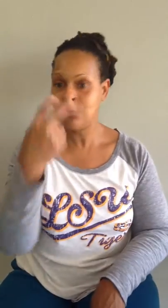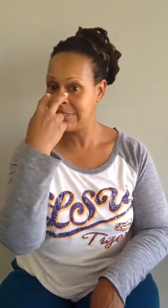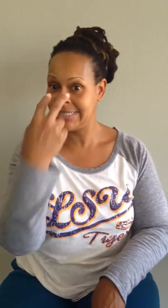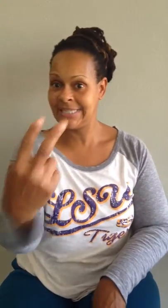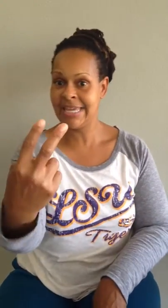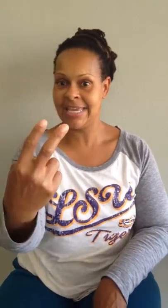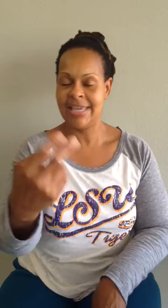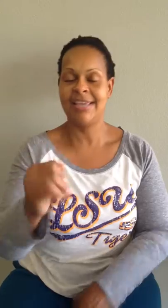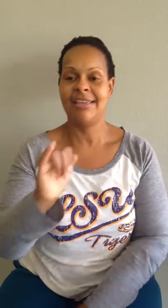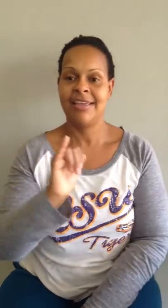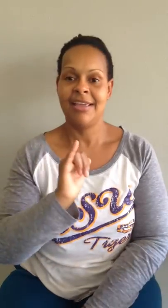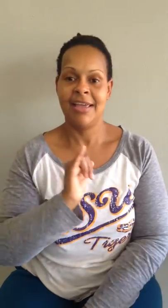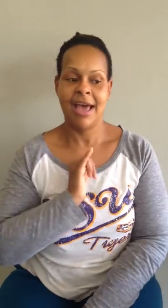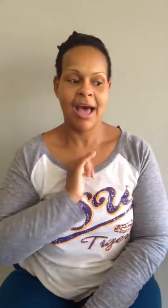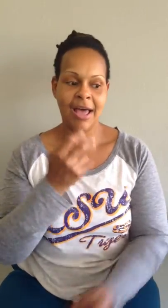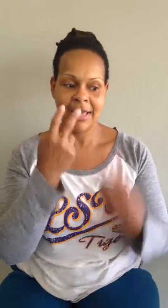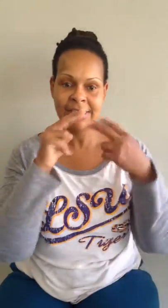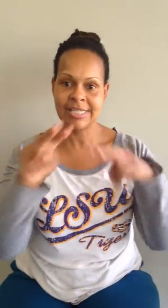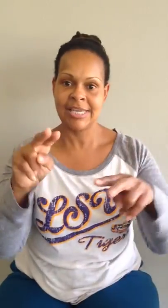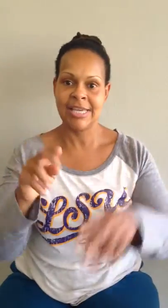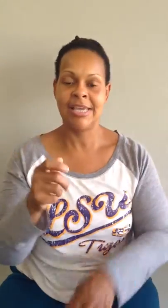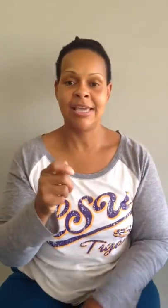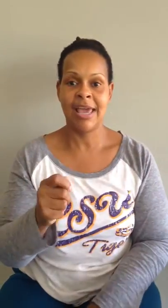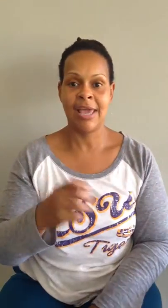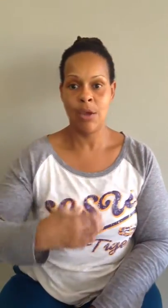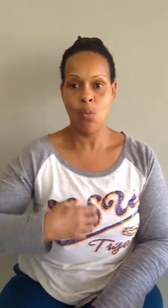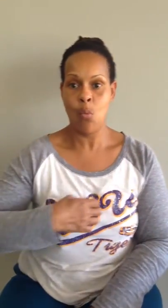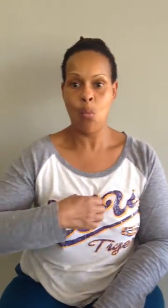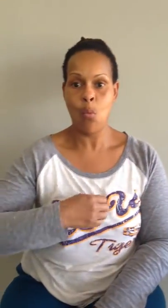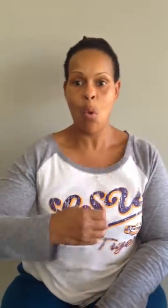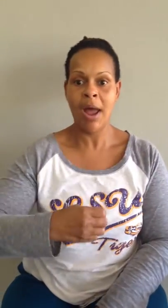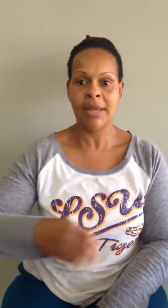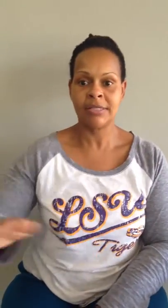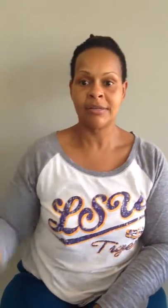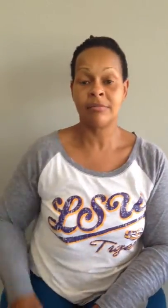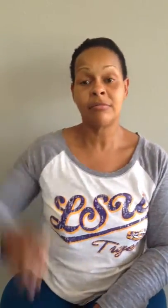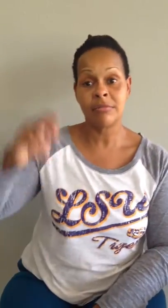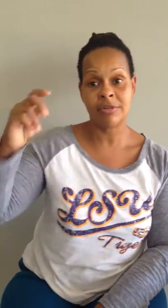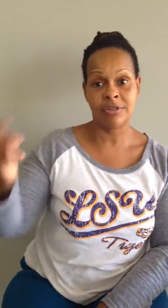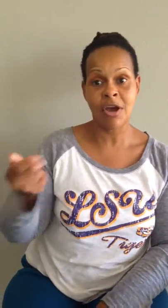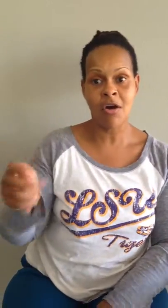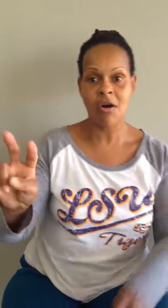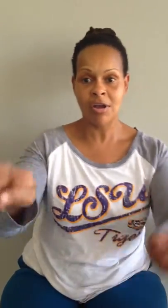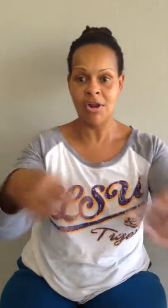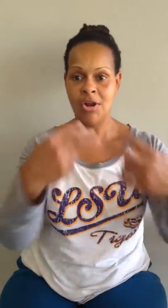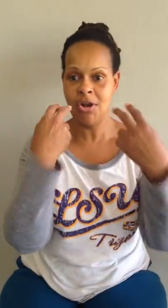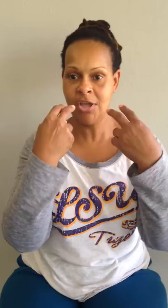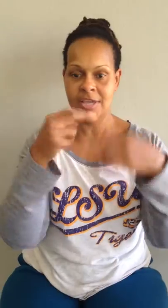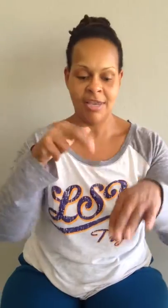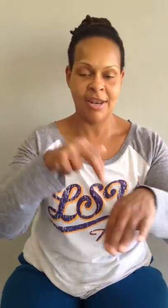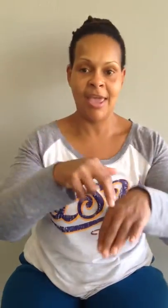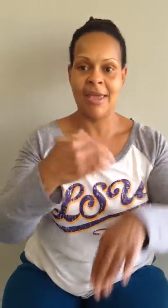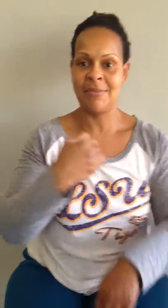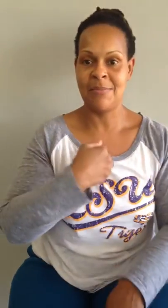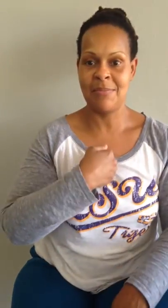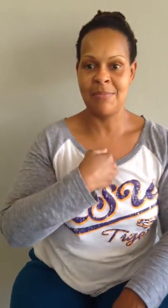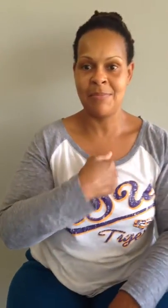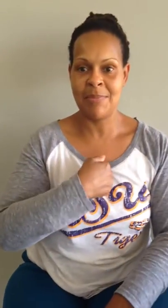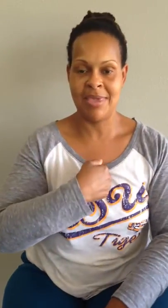see? I see a white dog looking at me.